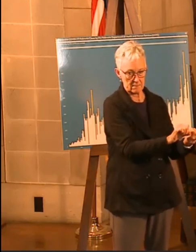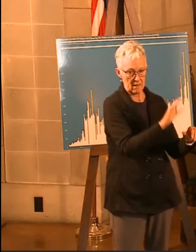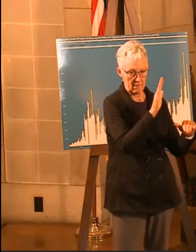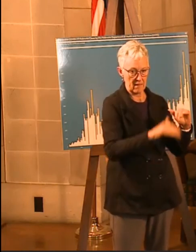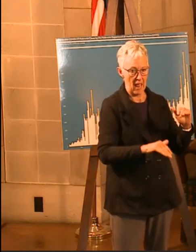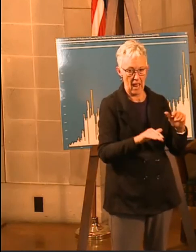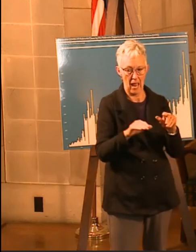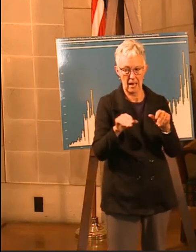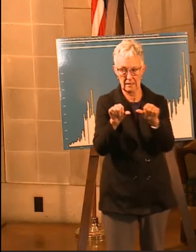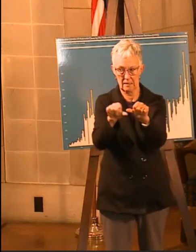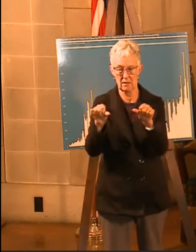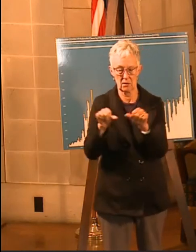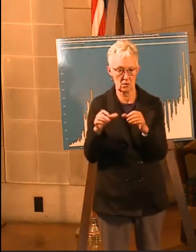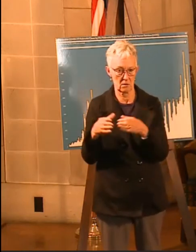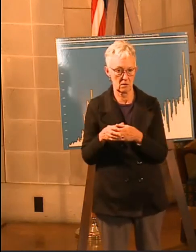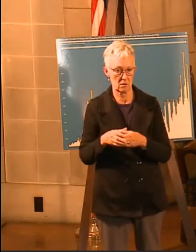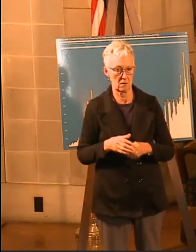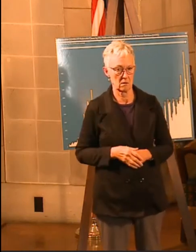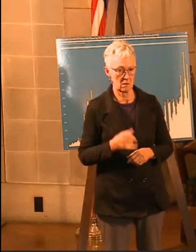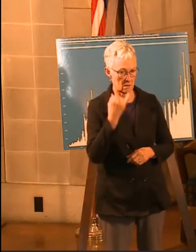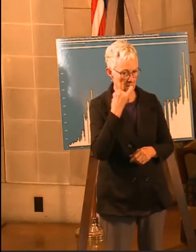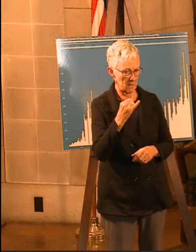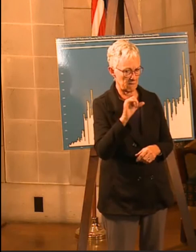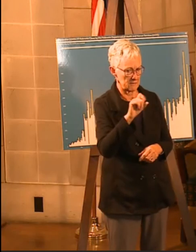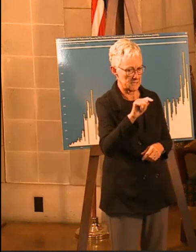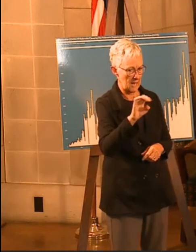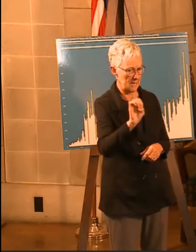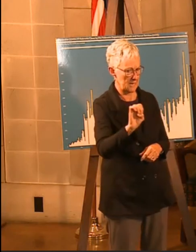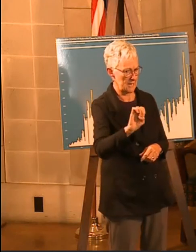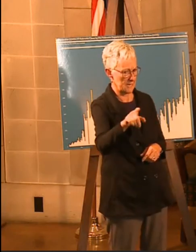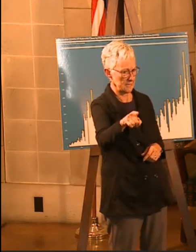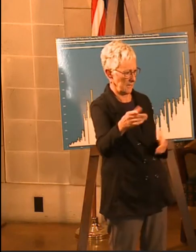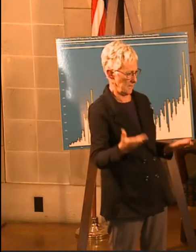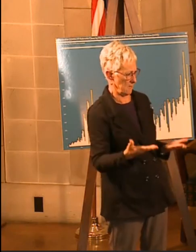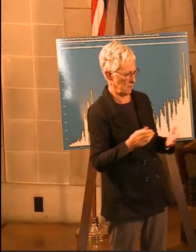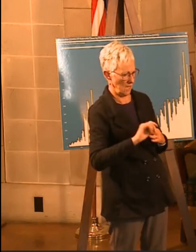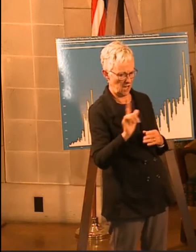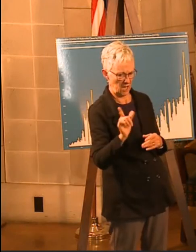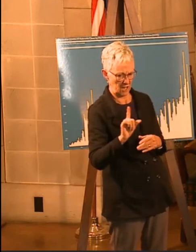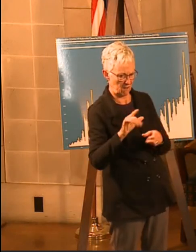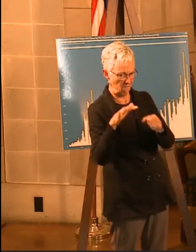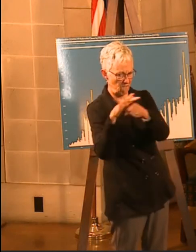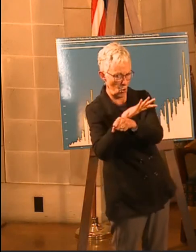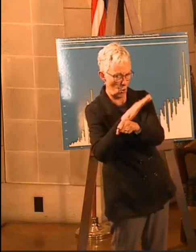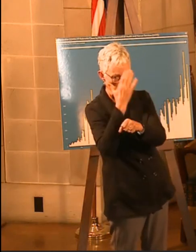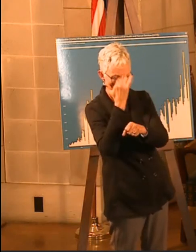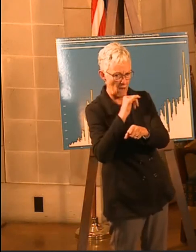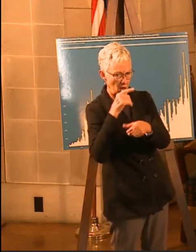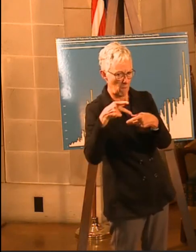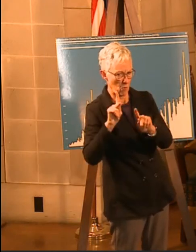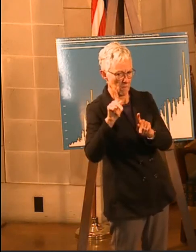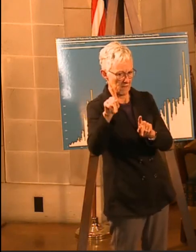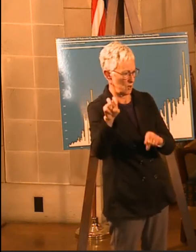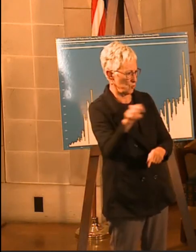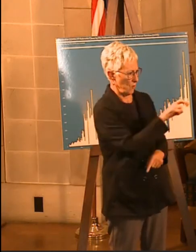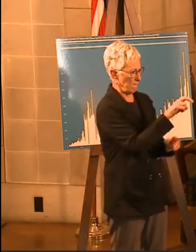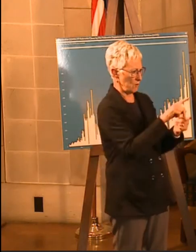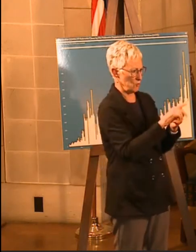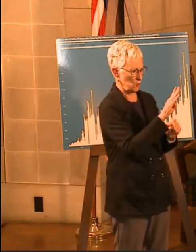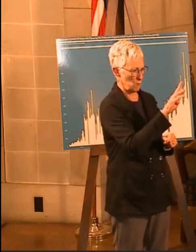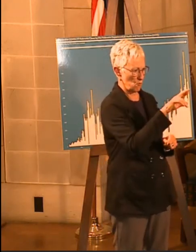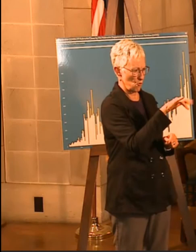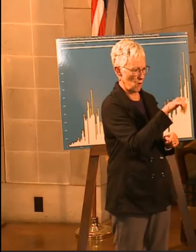What's the logic? mean, St. E's is full, why not allow them to transfer patients to Bryan in order to...